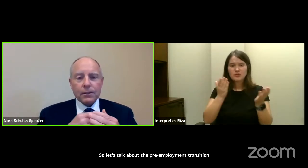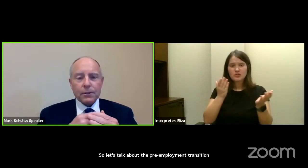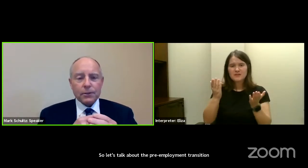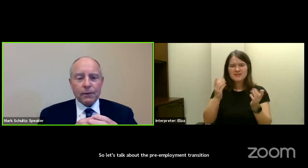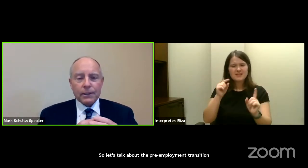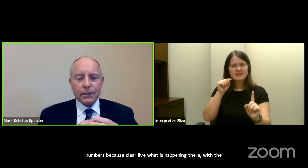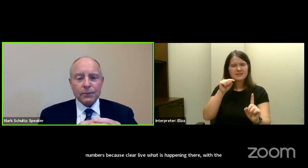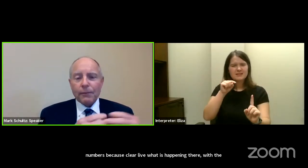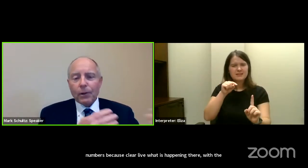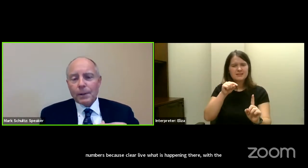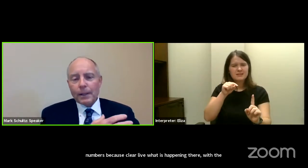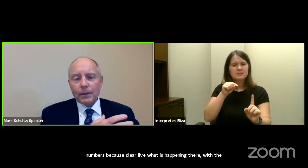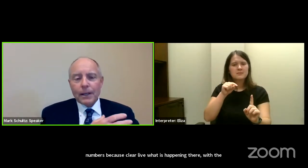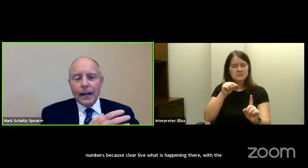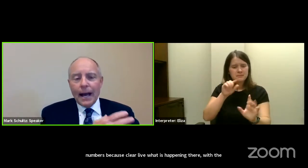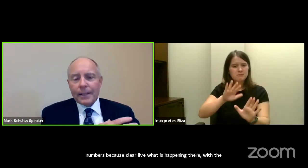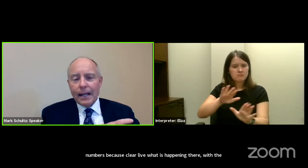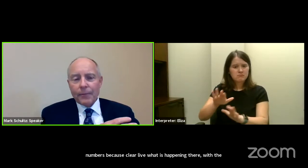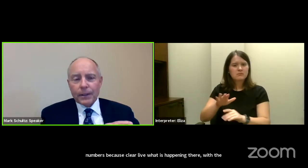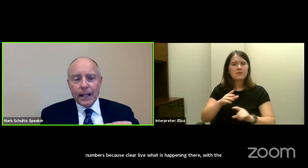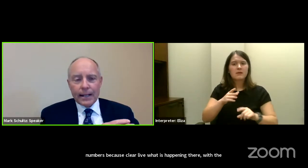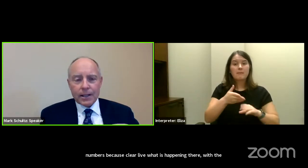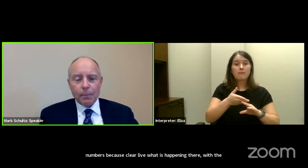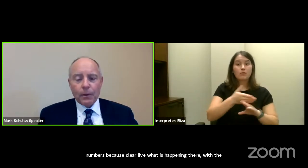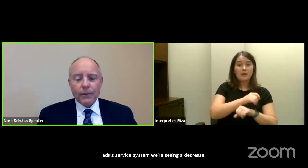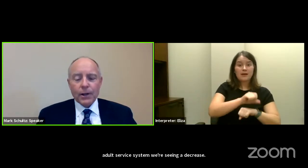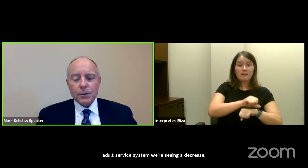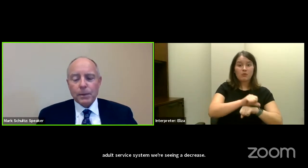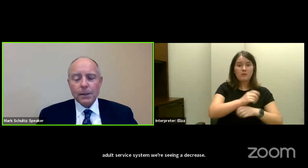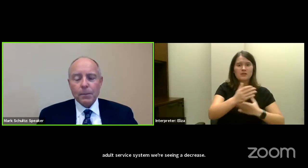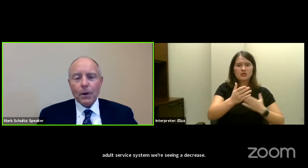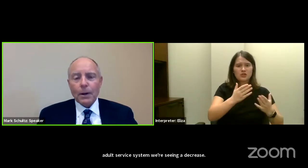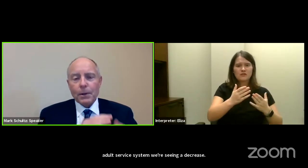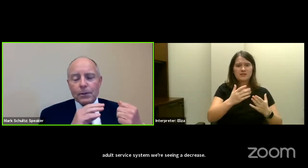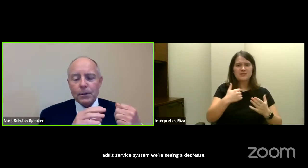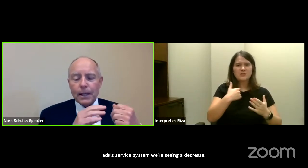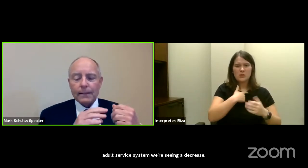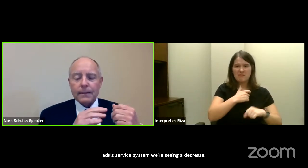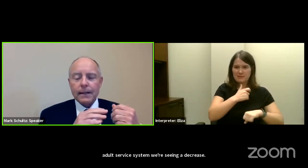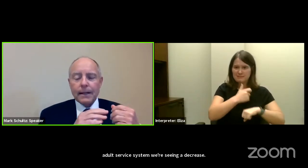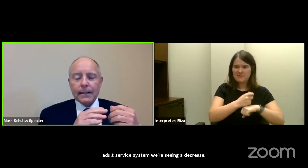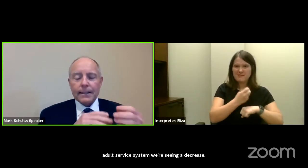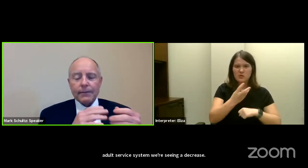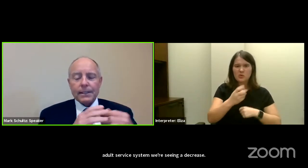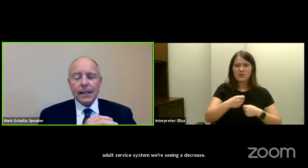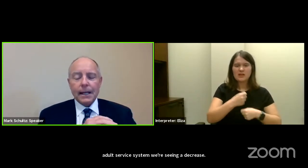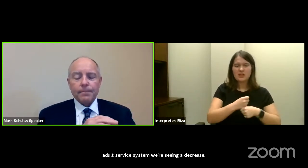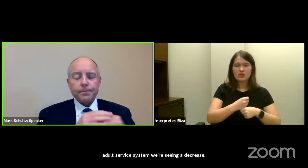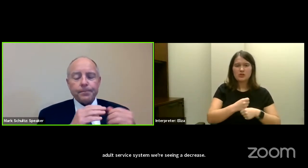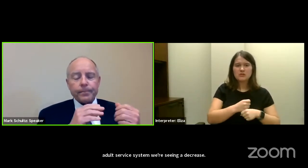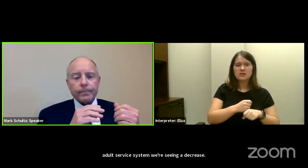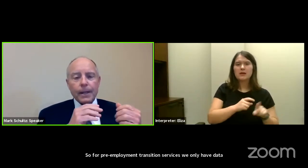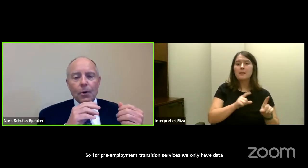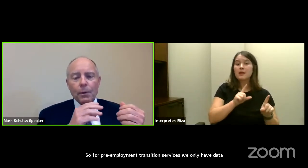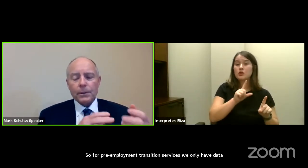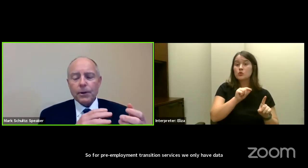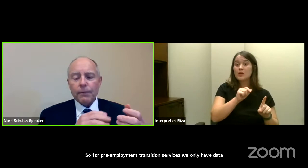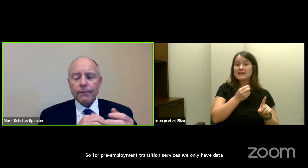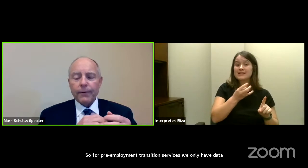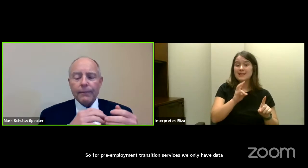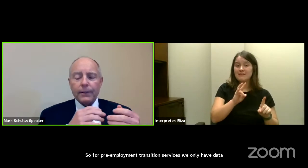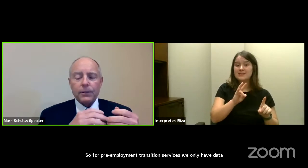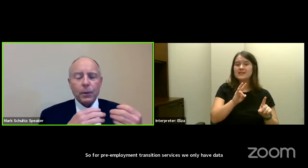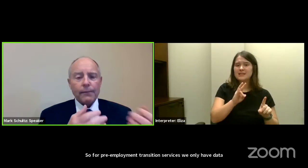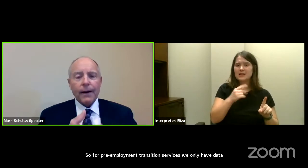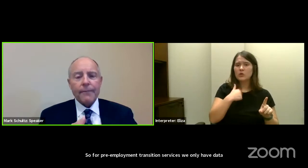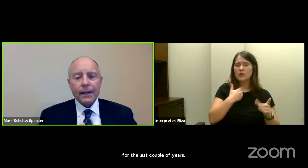-employment transition services, we've only been, have data for the last couple of years, but in program year 2017, we were